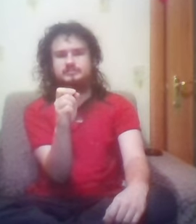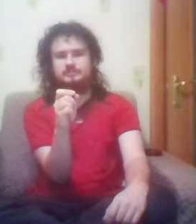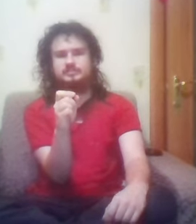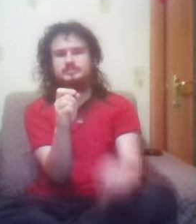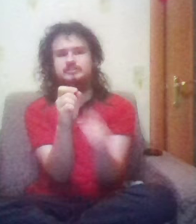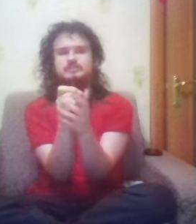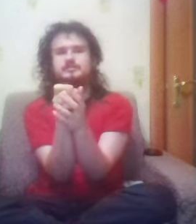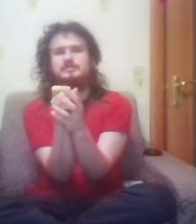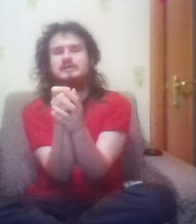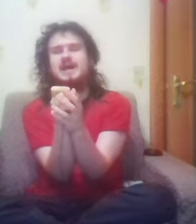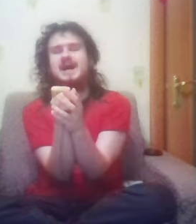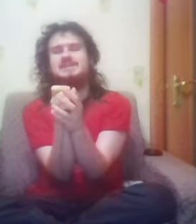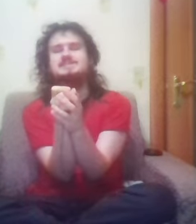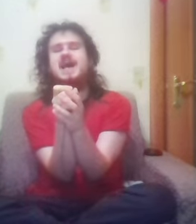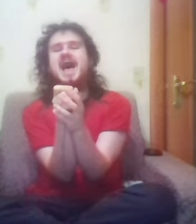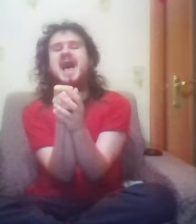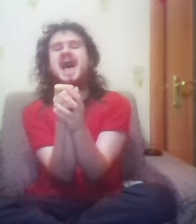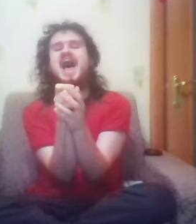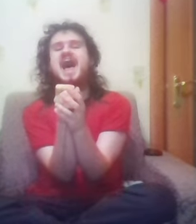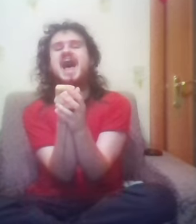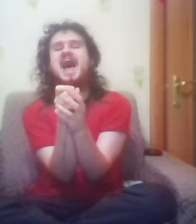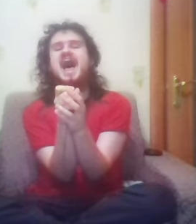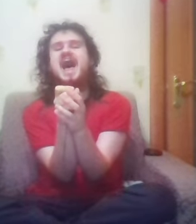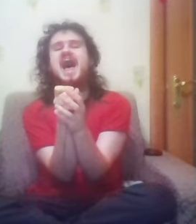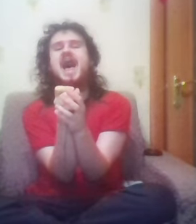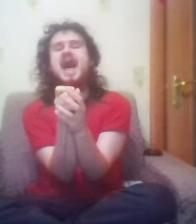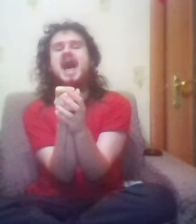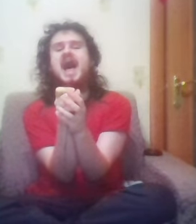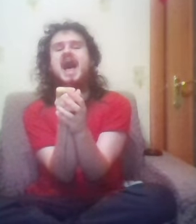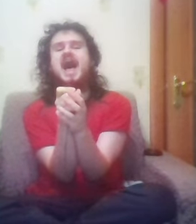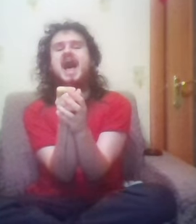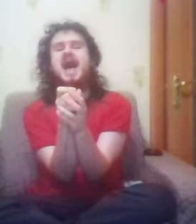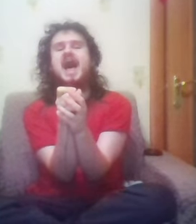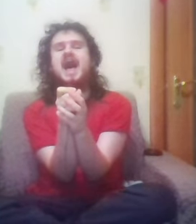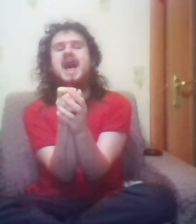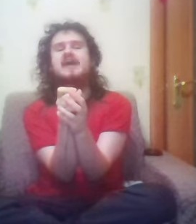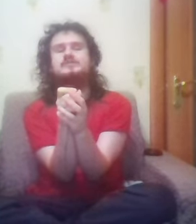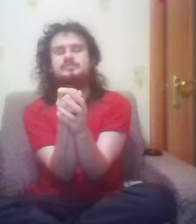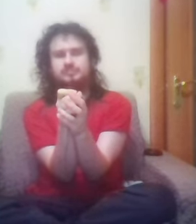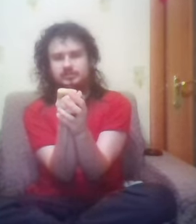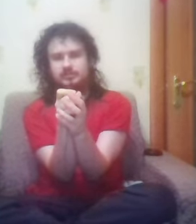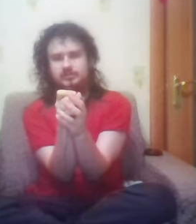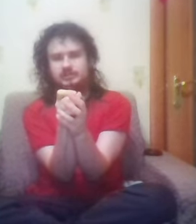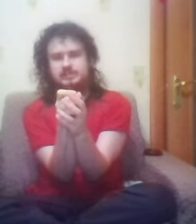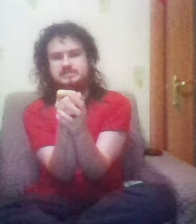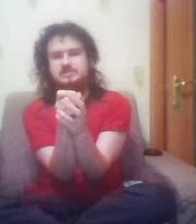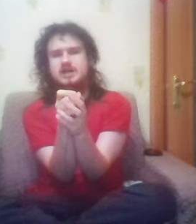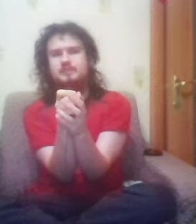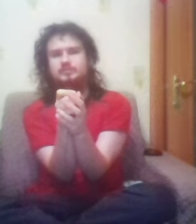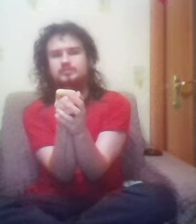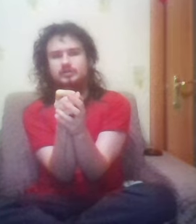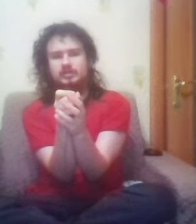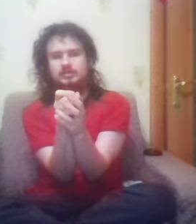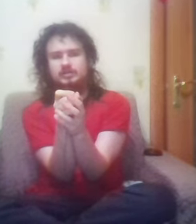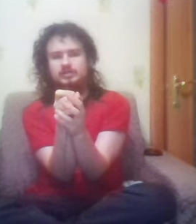me Because I surely slip away